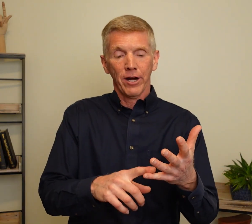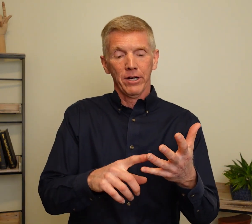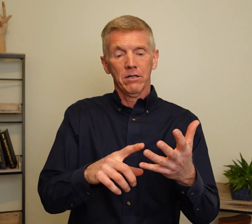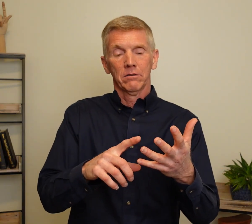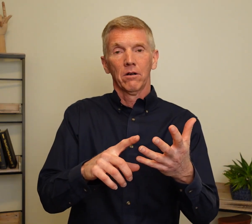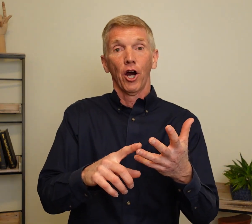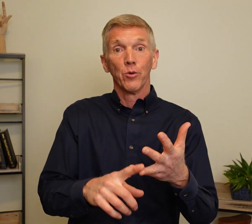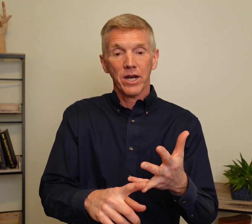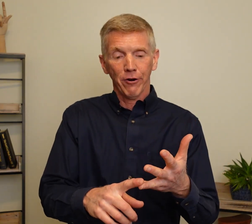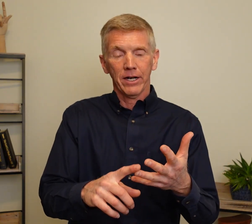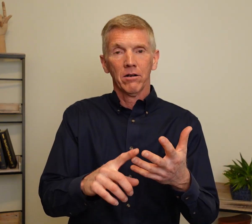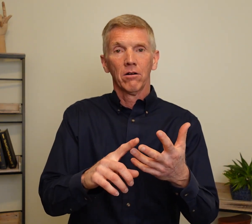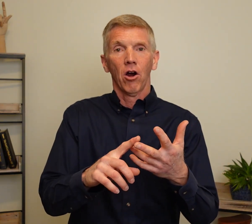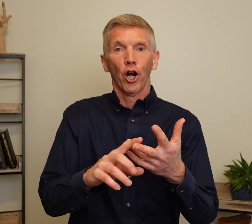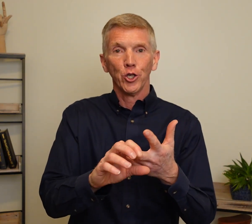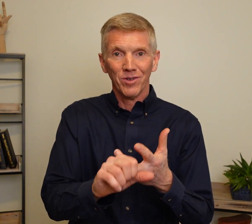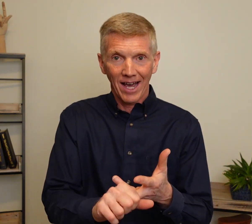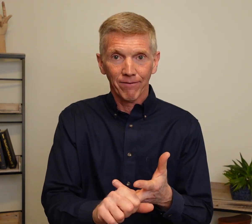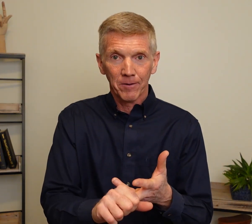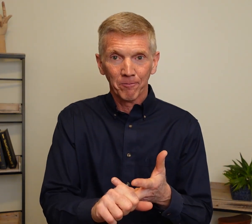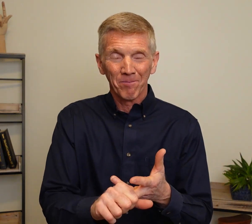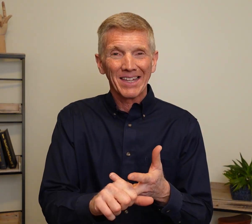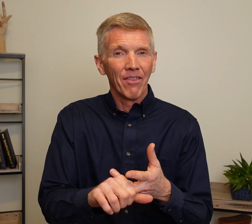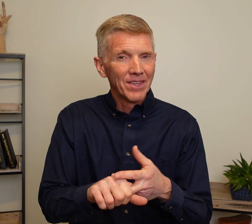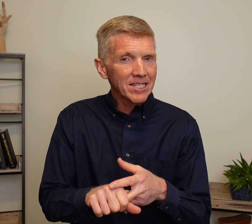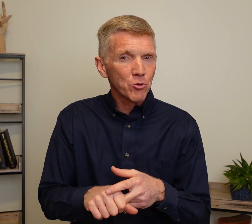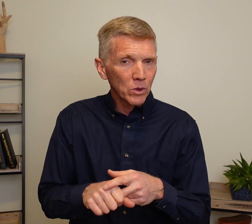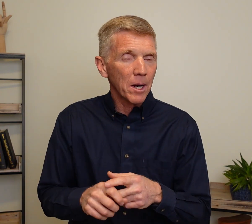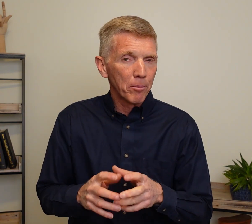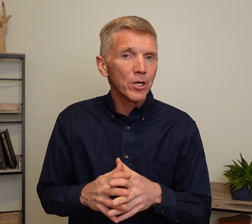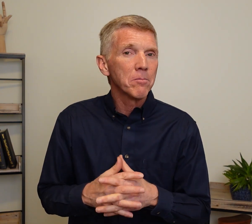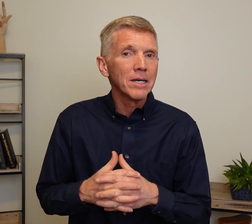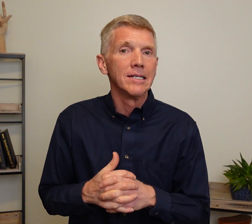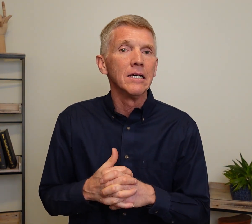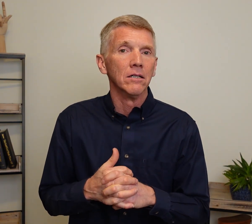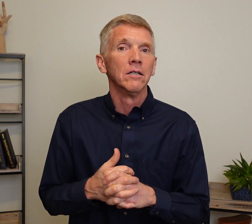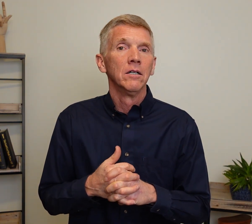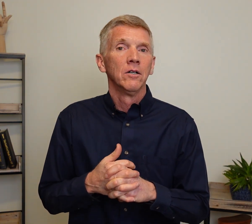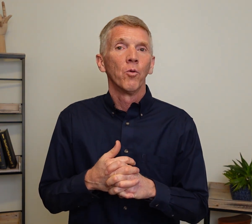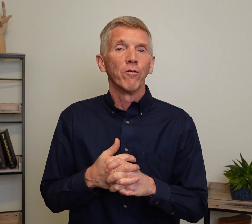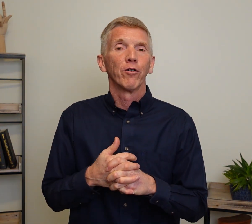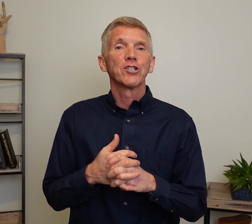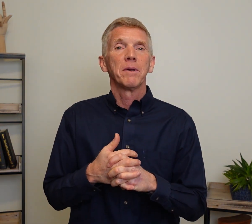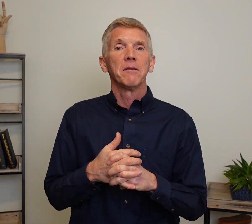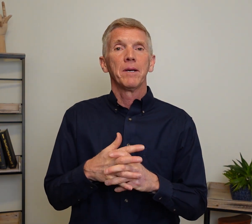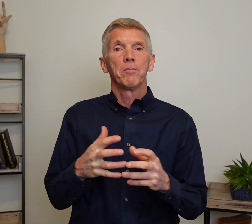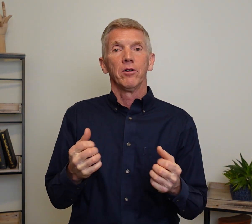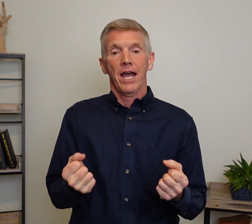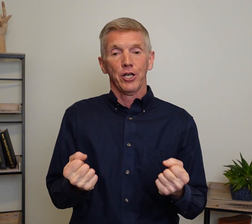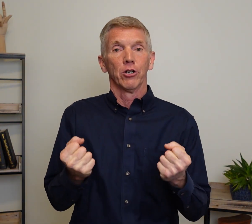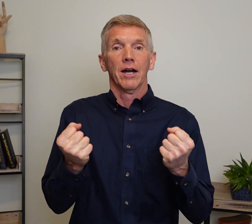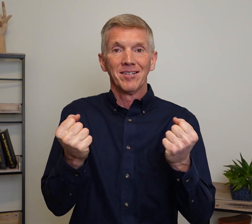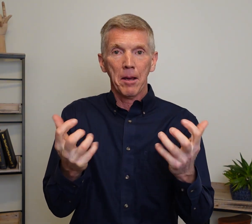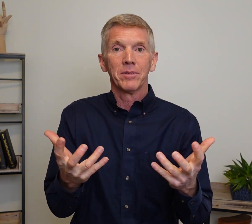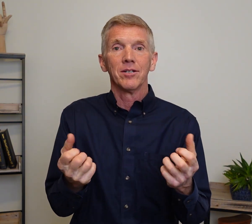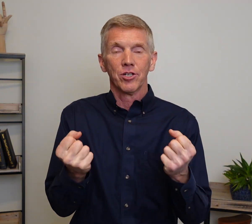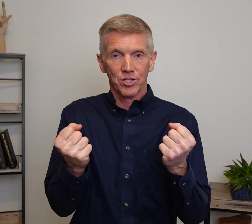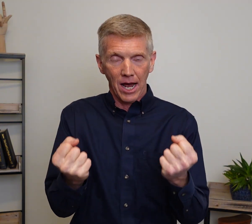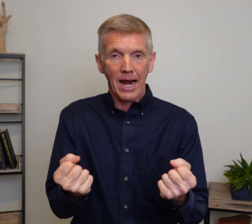hearing? Are you hearing? Are you deaf? This is really a pretty big deal. When first meeting people and you're attempting to sign.